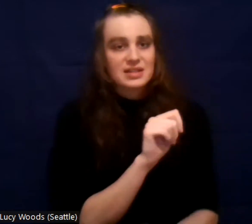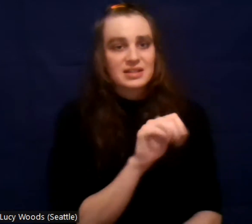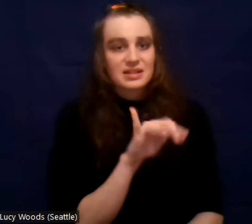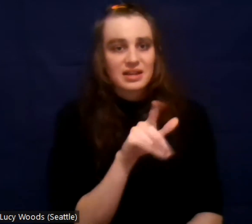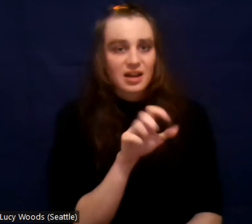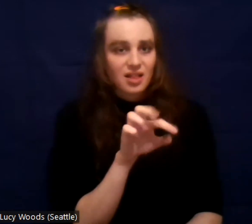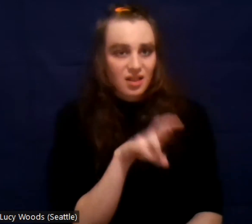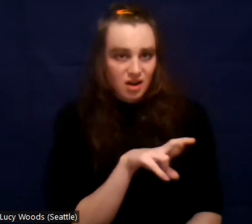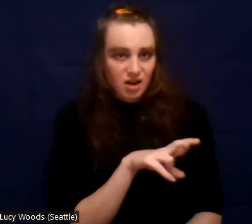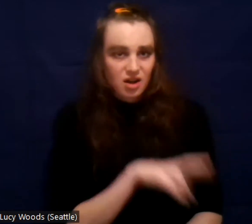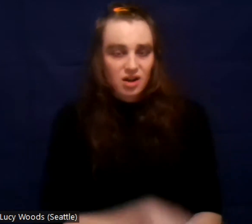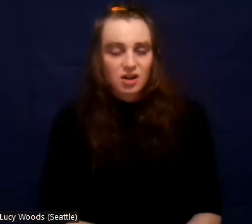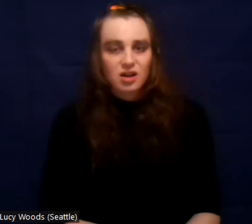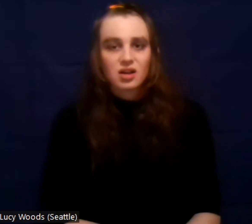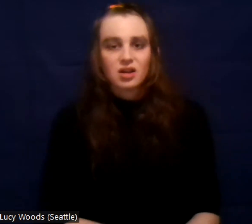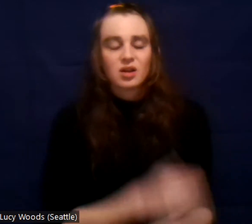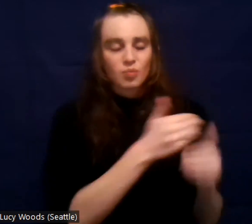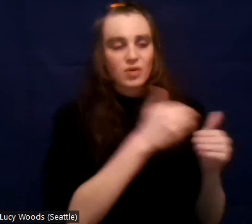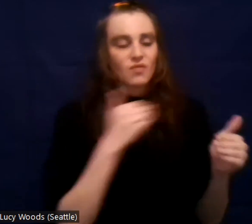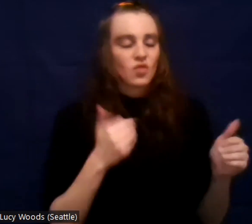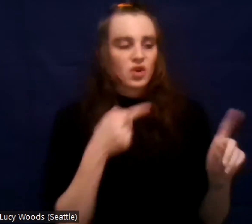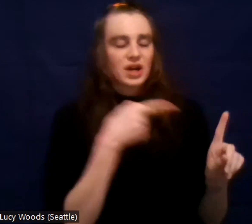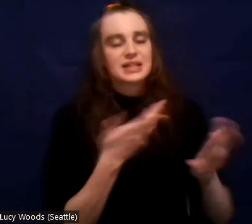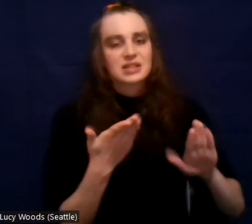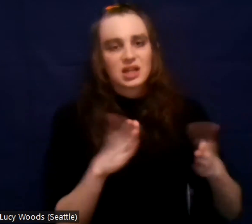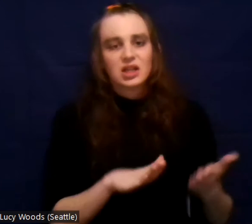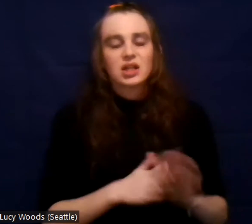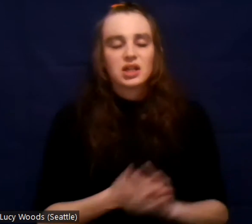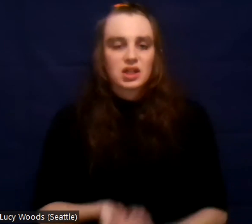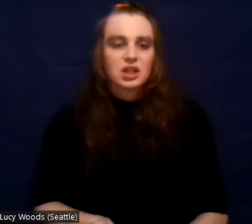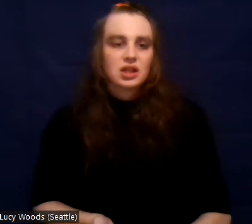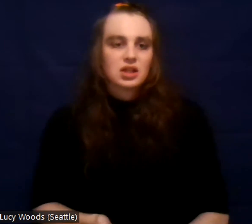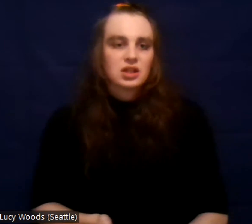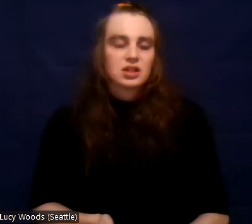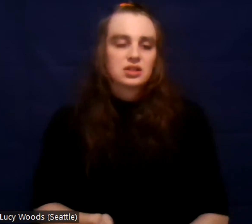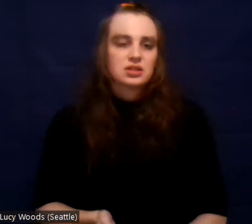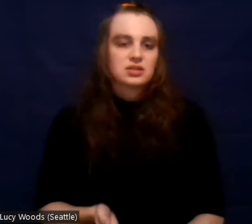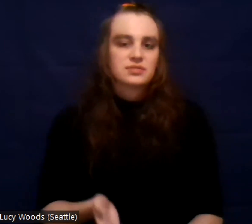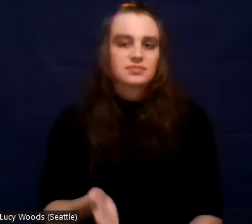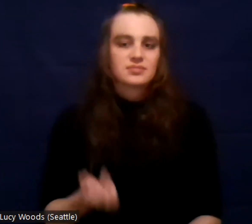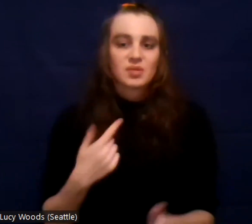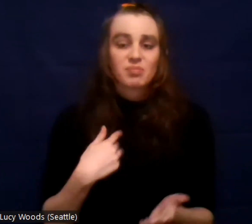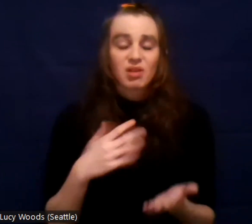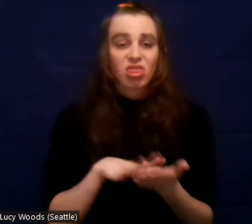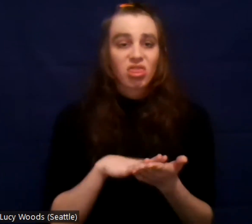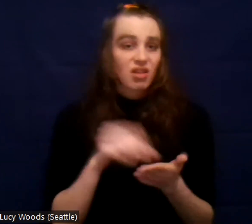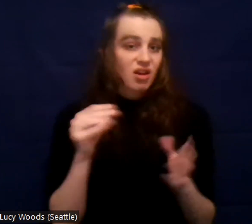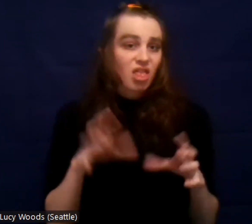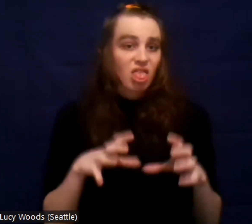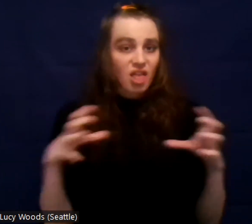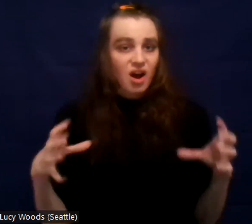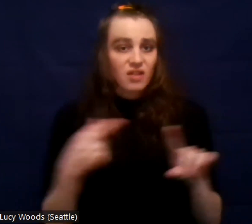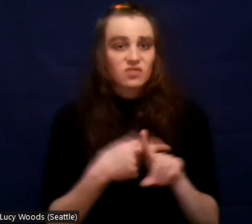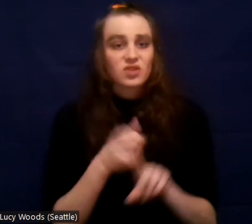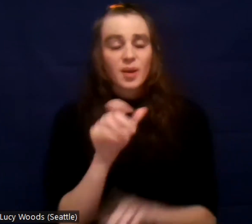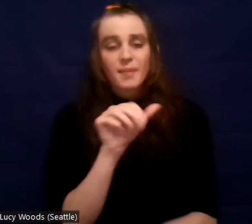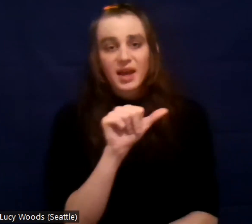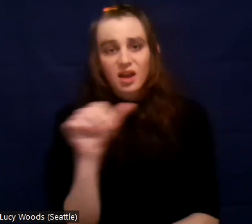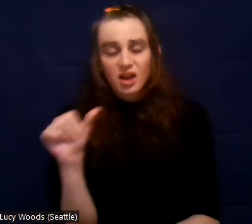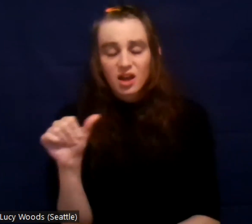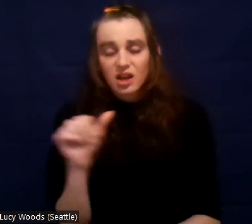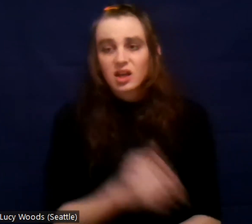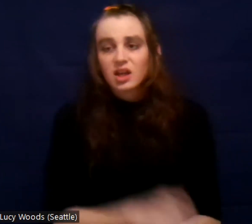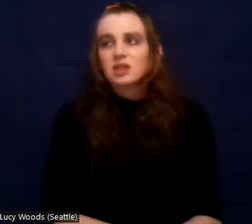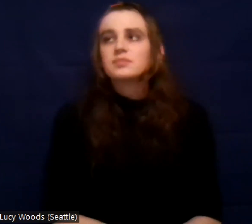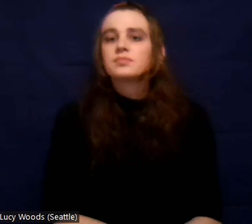Um, I've learned a lot through AA. Uh, one of the biggest things early on